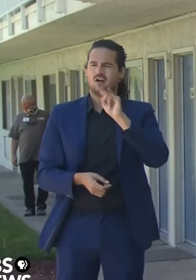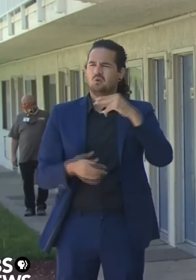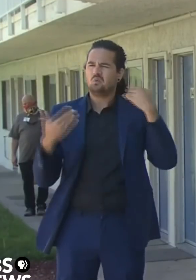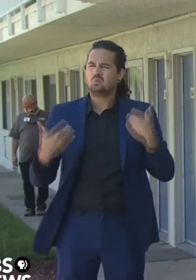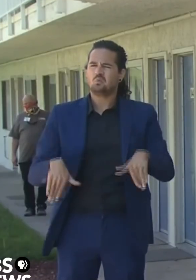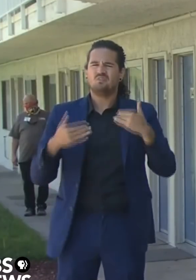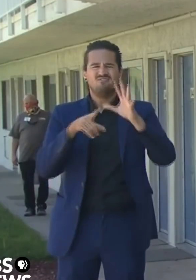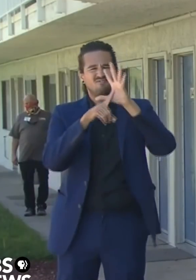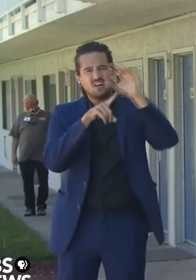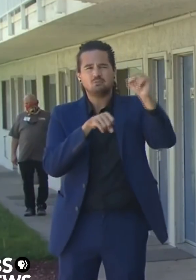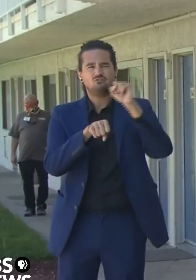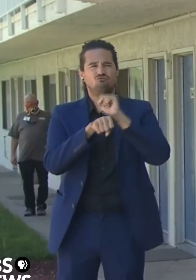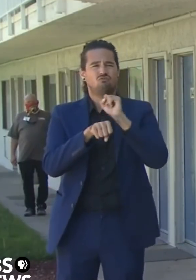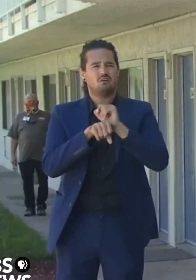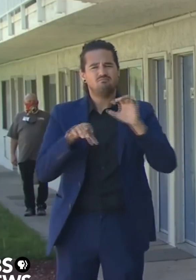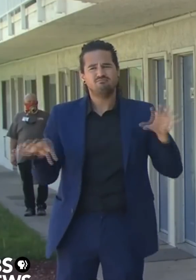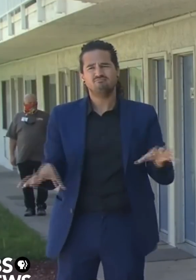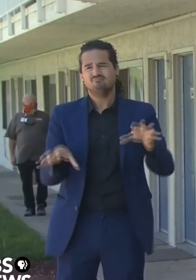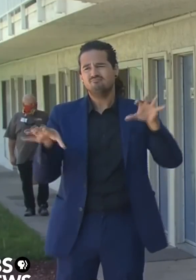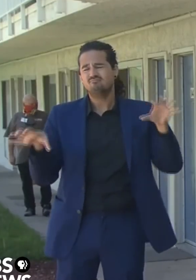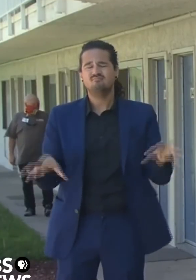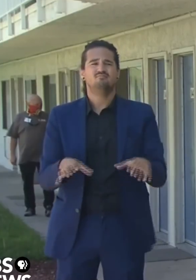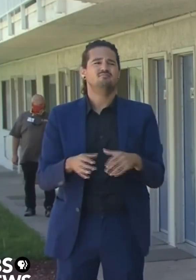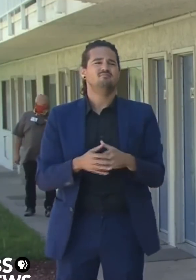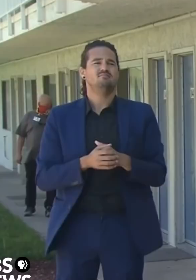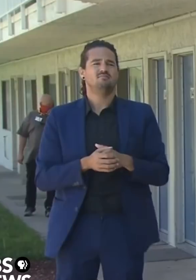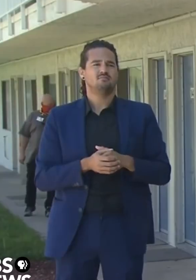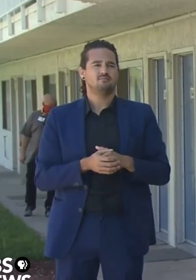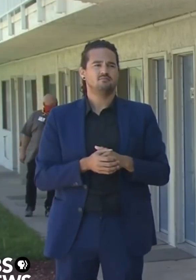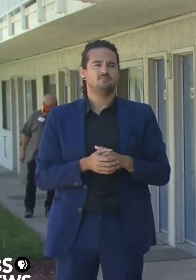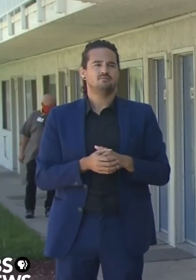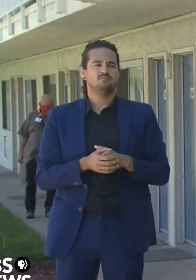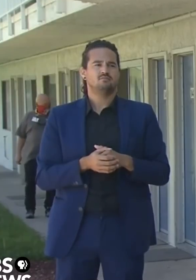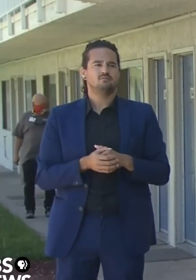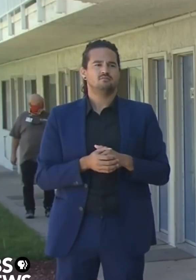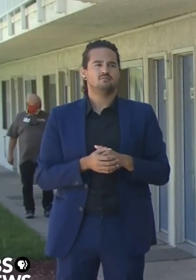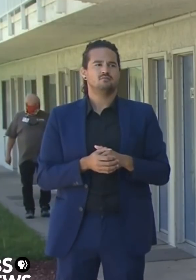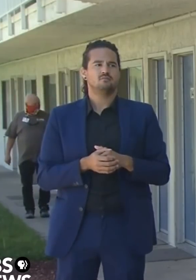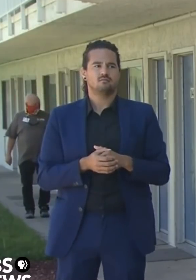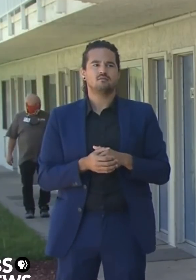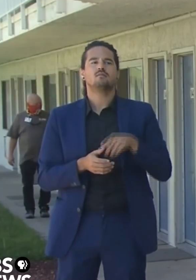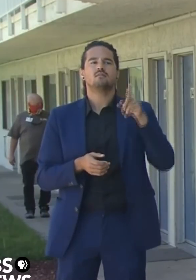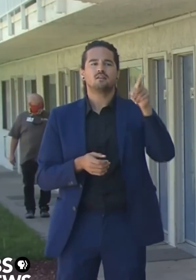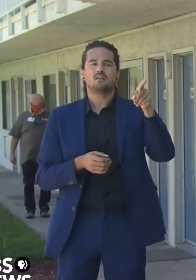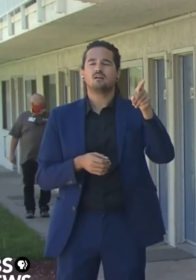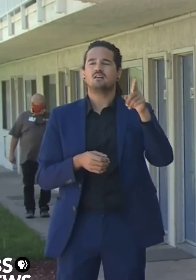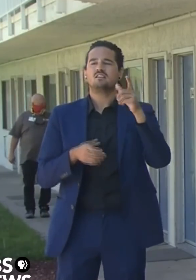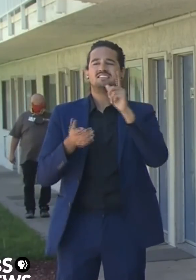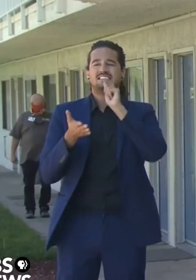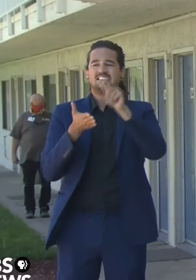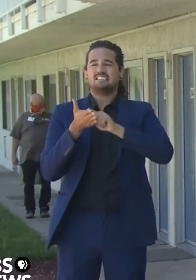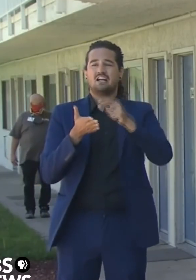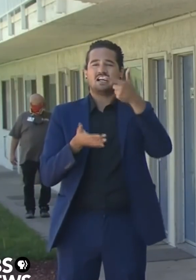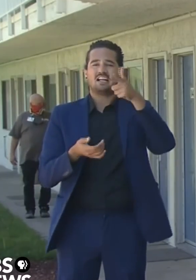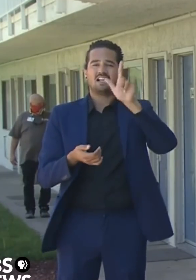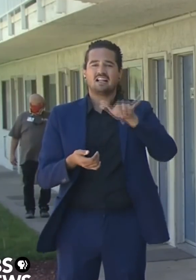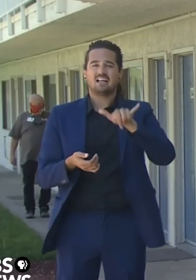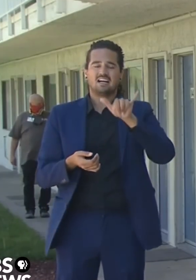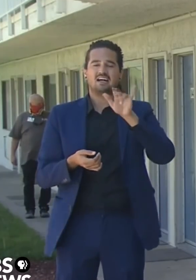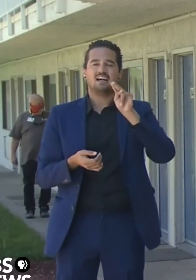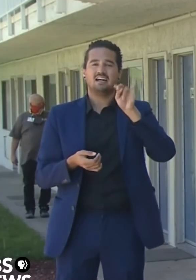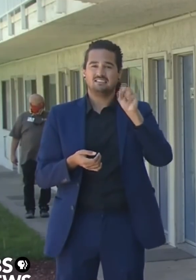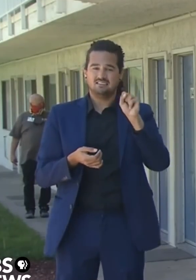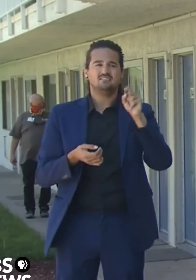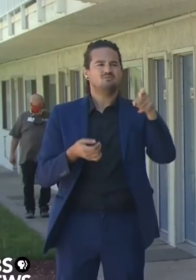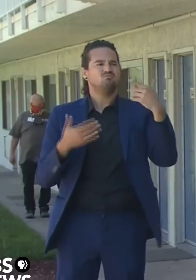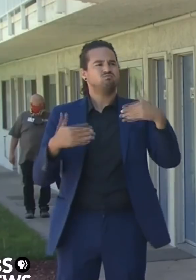championing her efforts, supporting them and demanding more and demanding people in positions like myself to do better to be even more